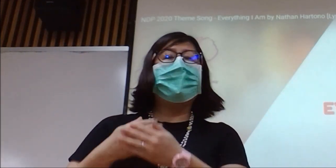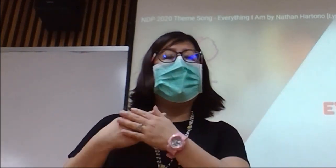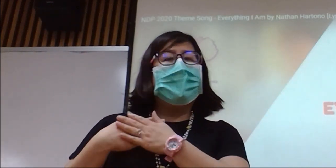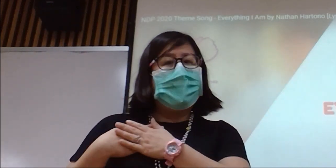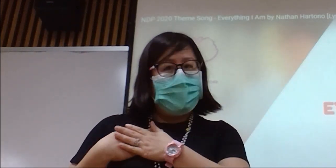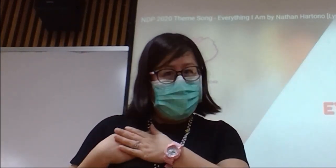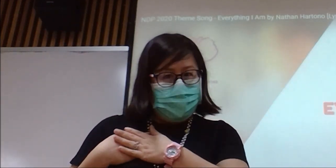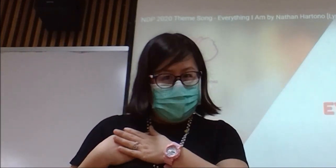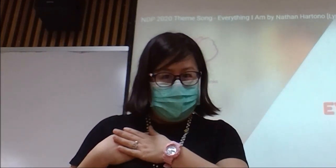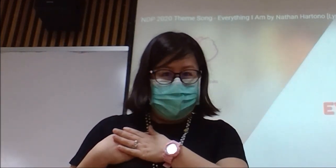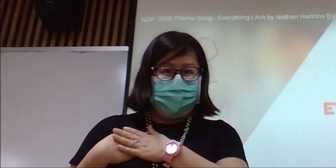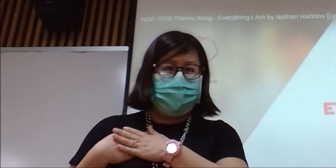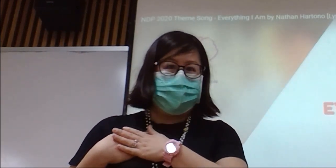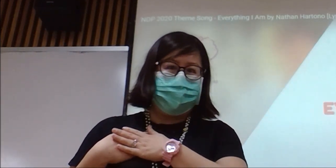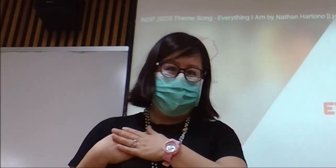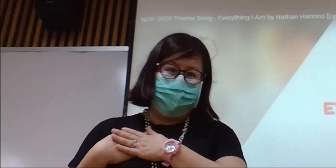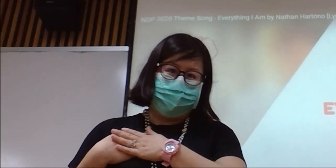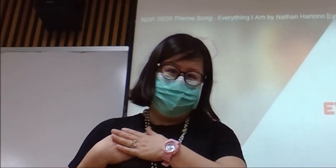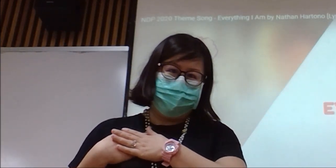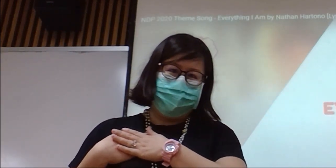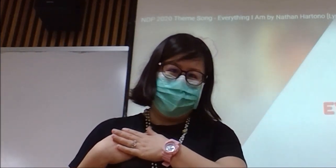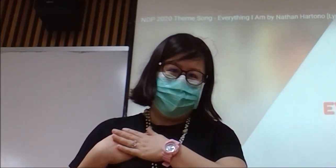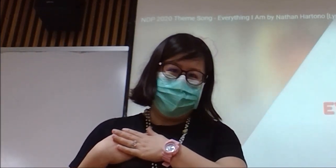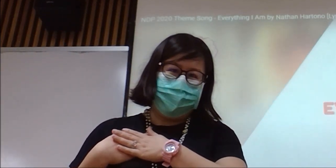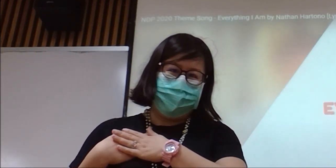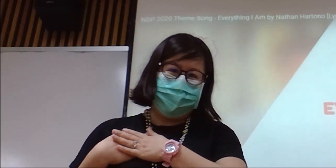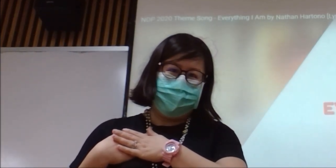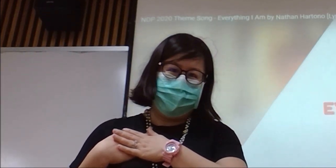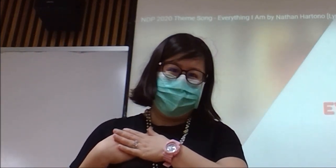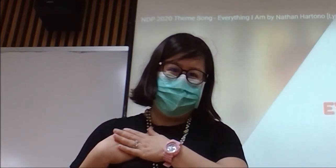I am